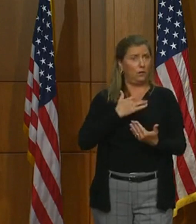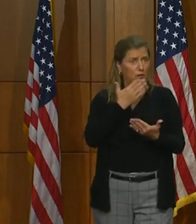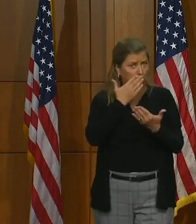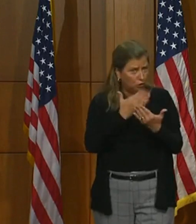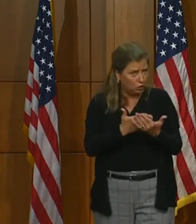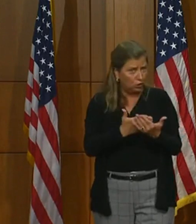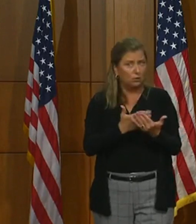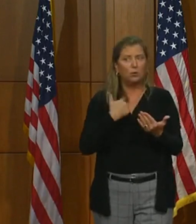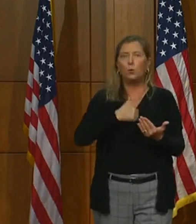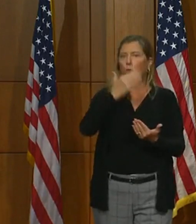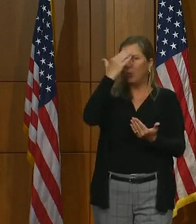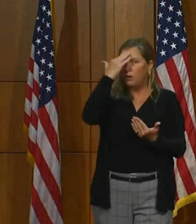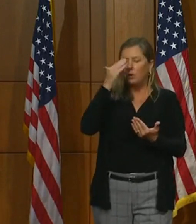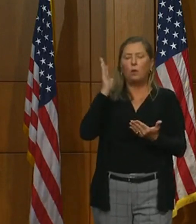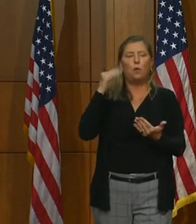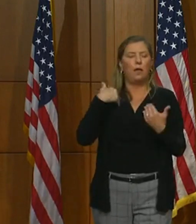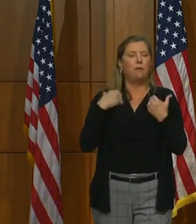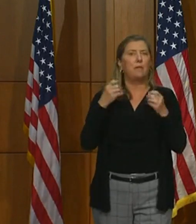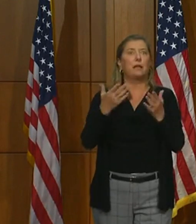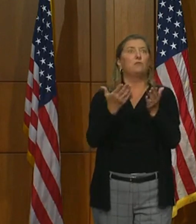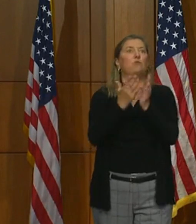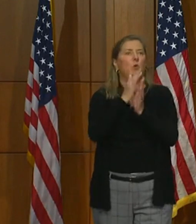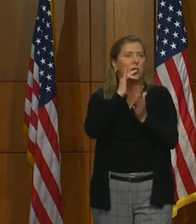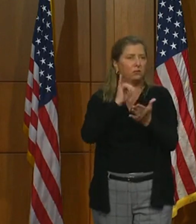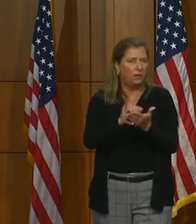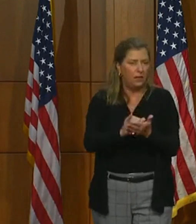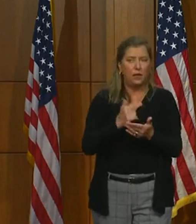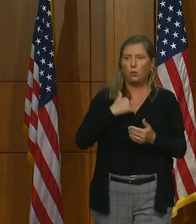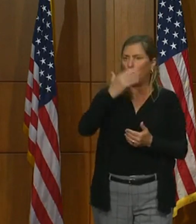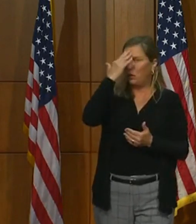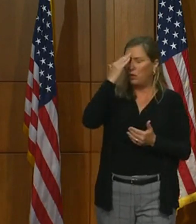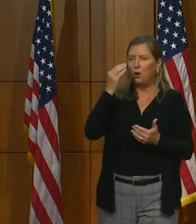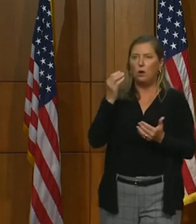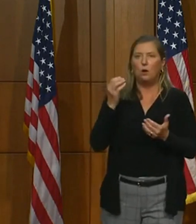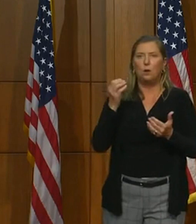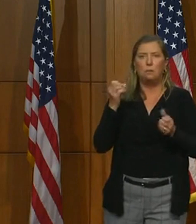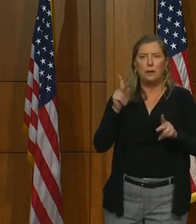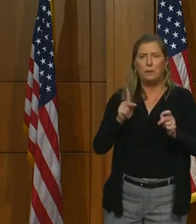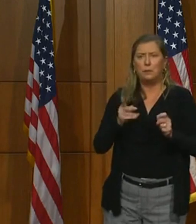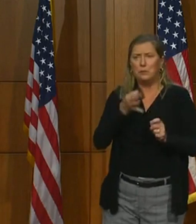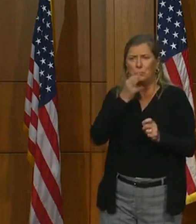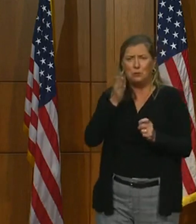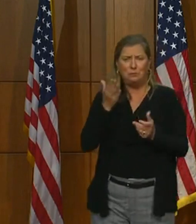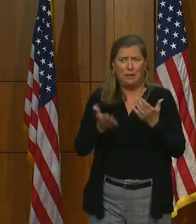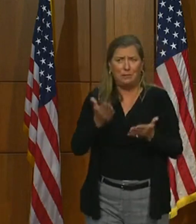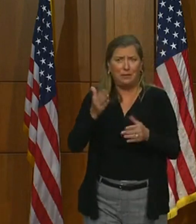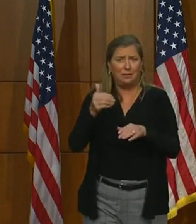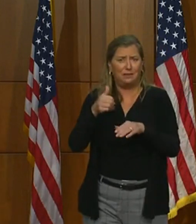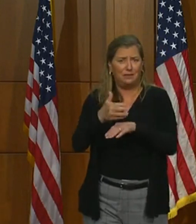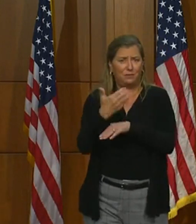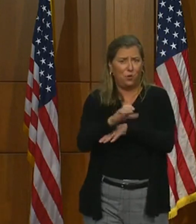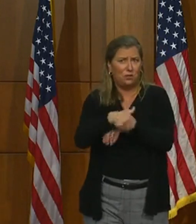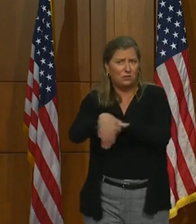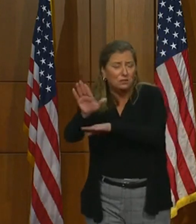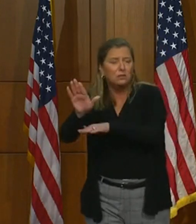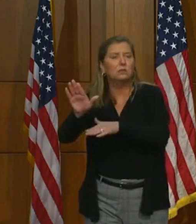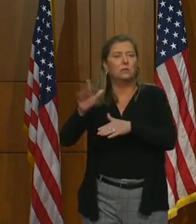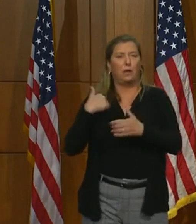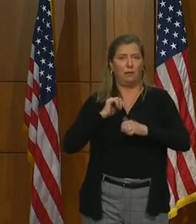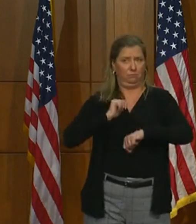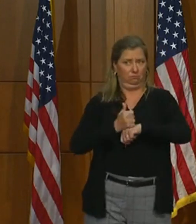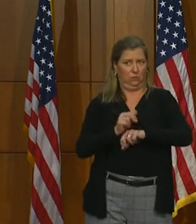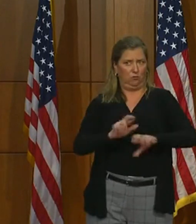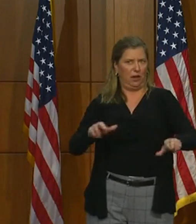we know that there are going to be a lot of requests. We know a lot of people are vulnerable to being evicted. And so we have that in place, ready to roll out.